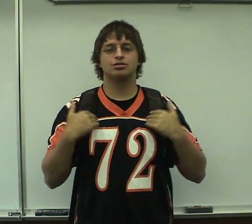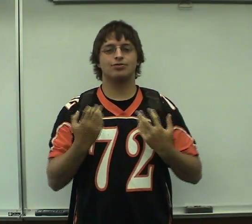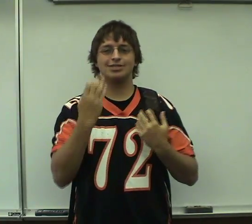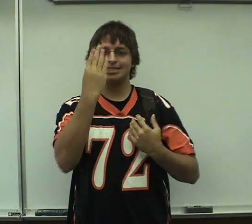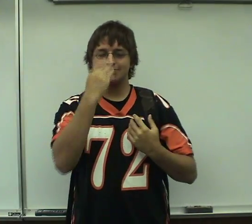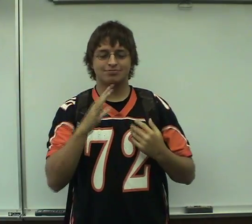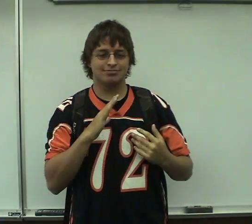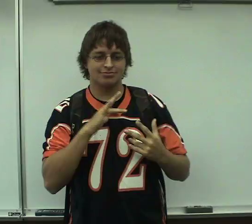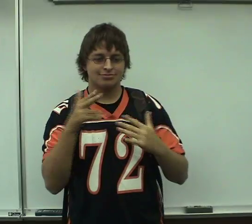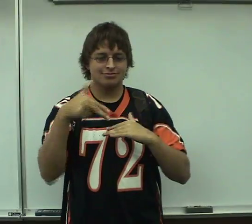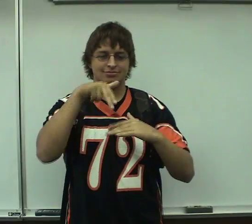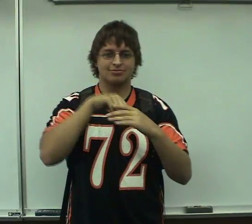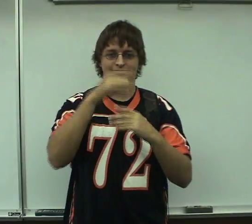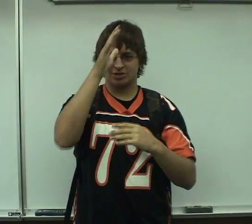Okay. You me to do it?